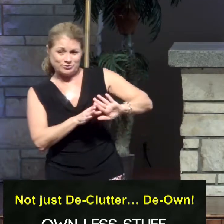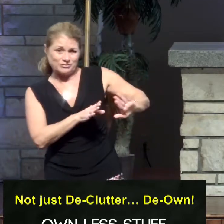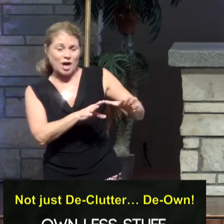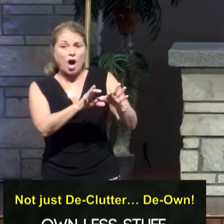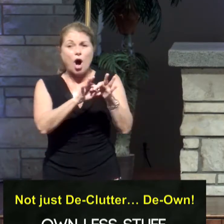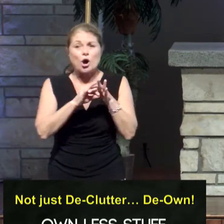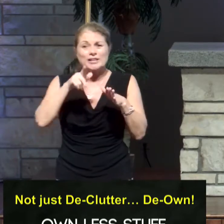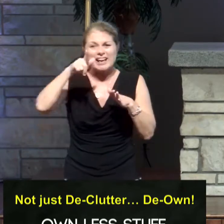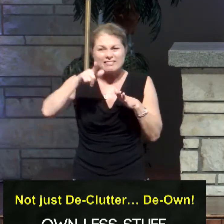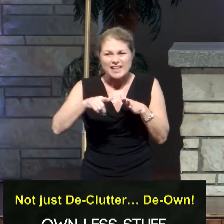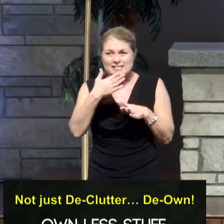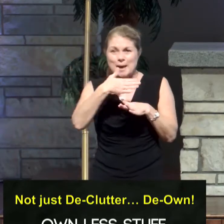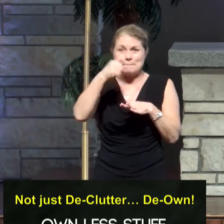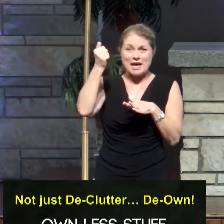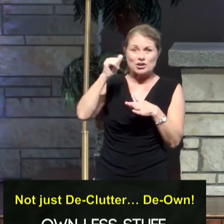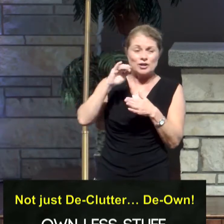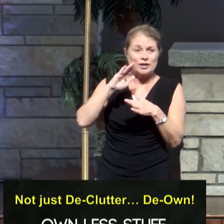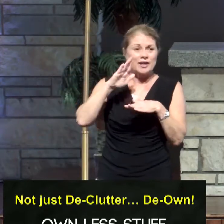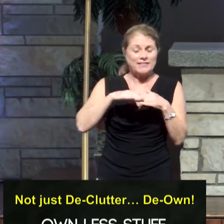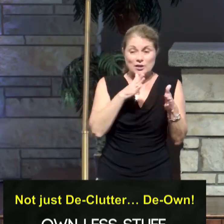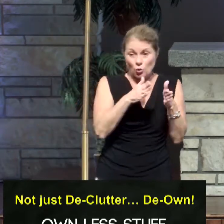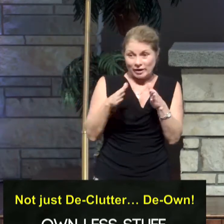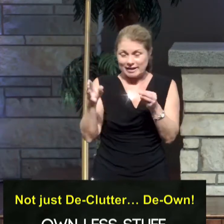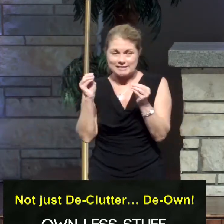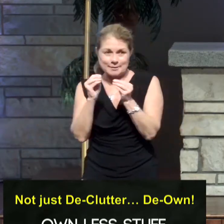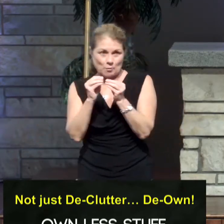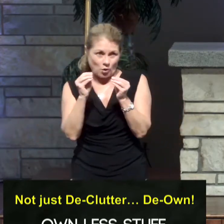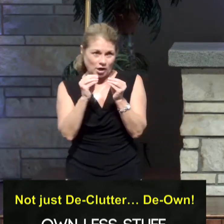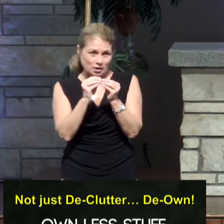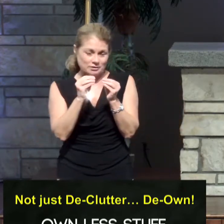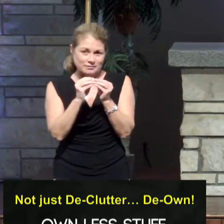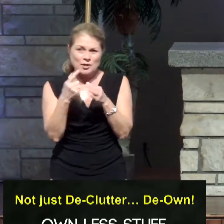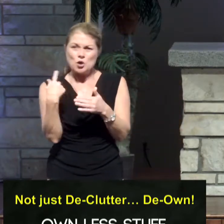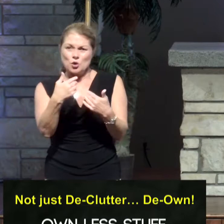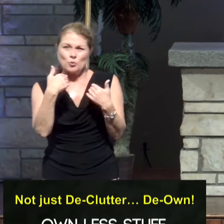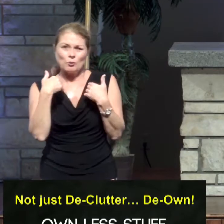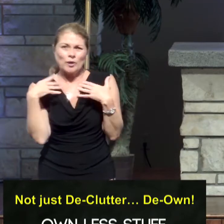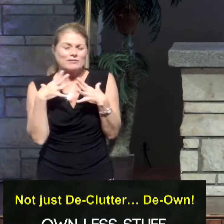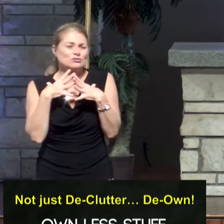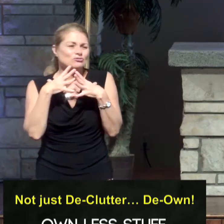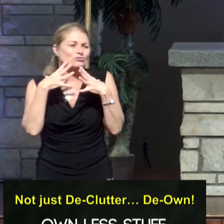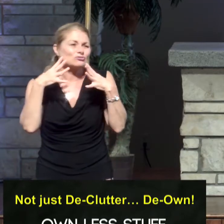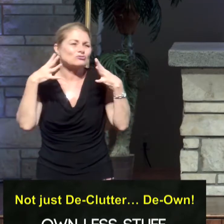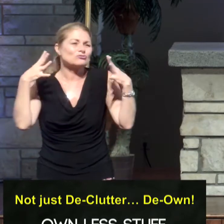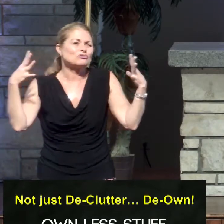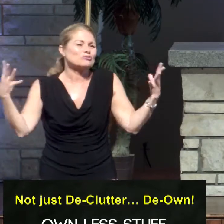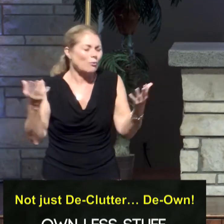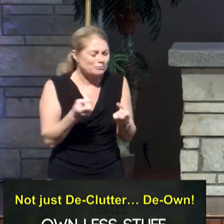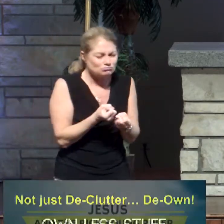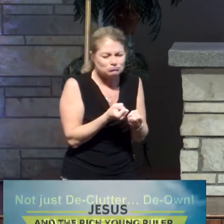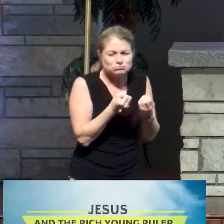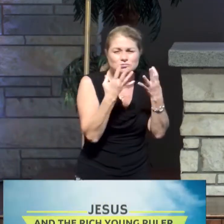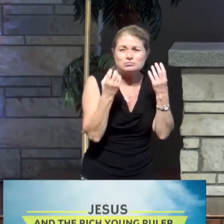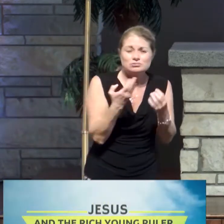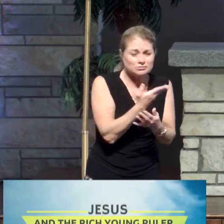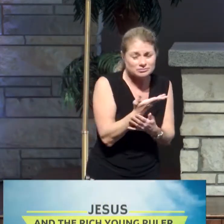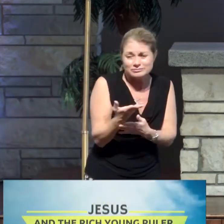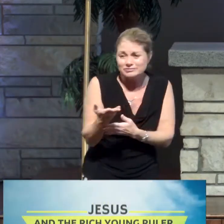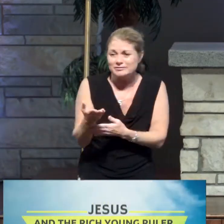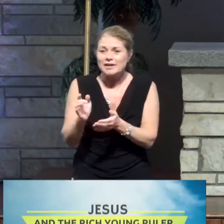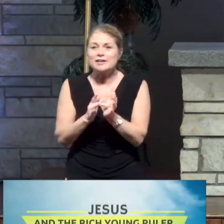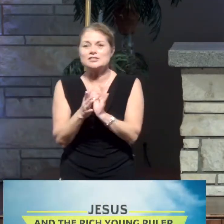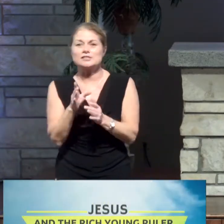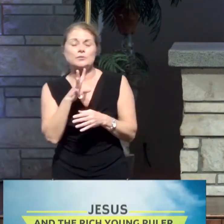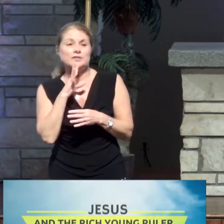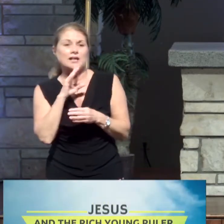is way better than organizing more. We have so much stuff. Jesus was talking to a